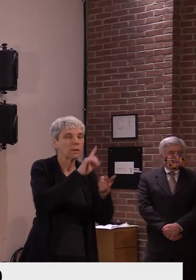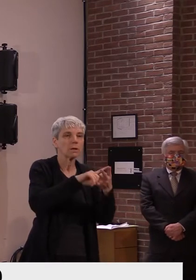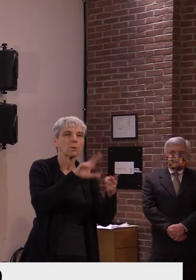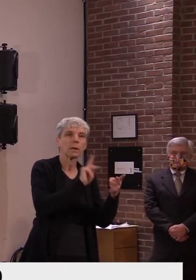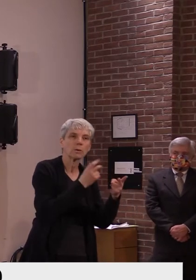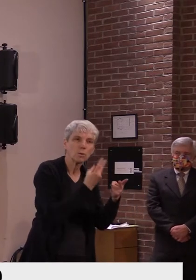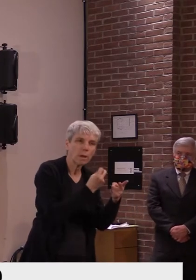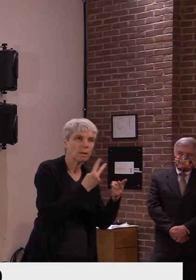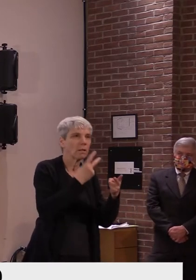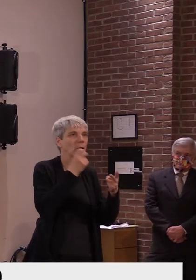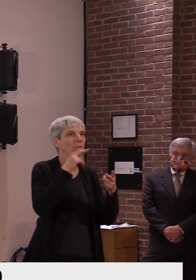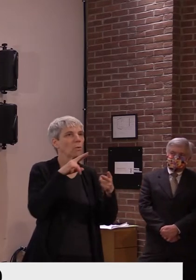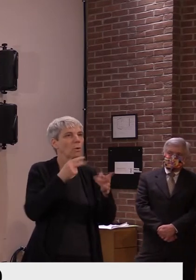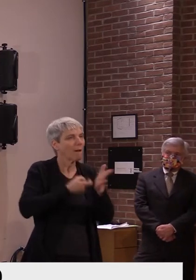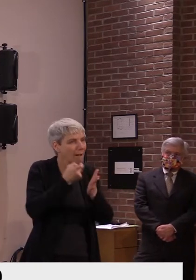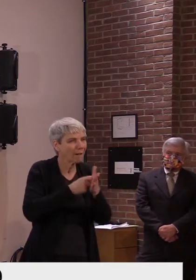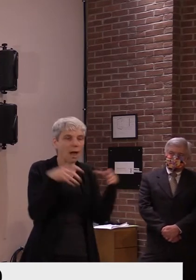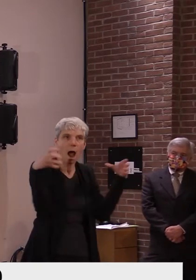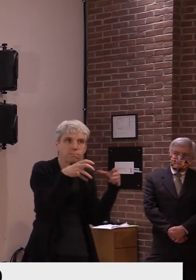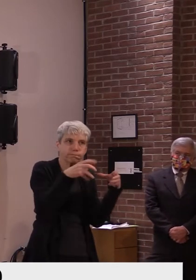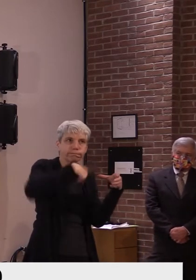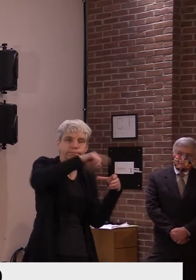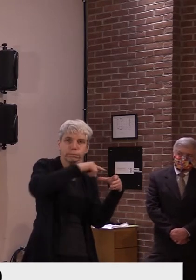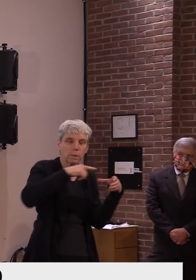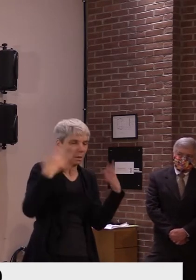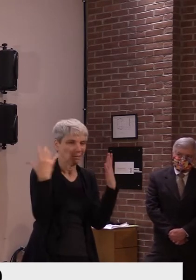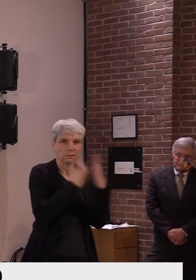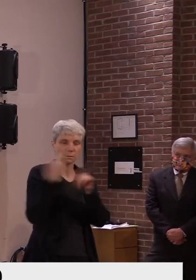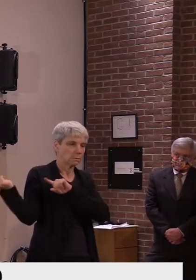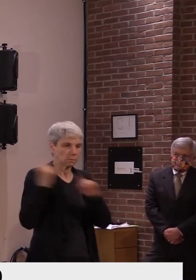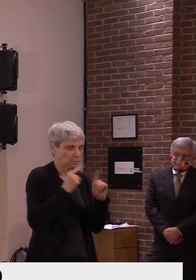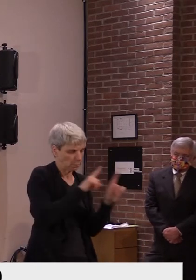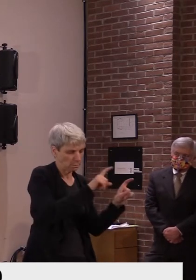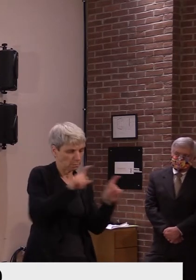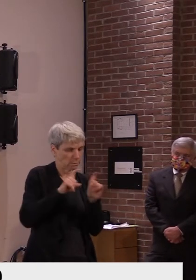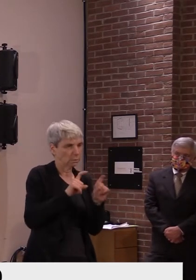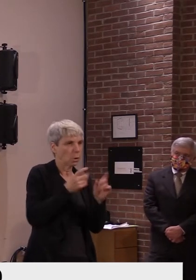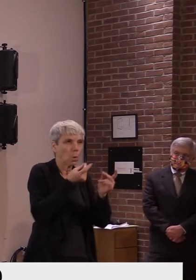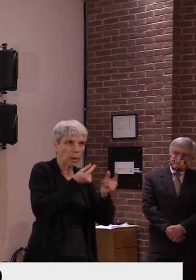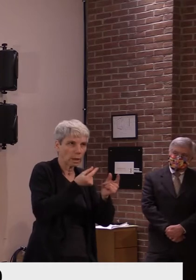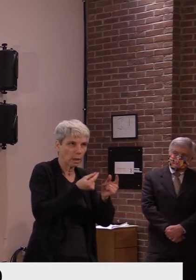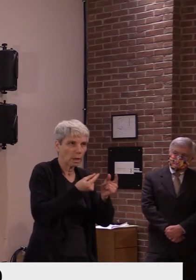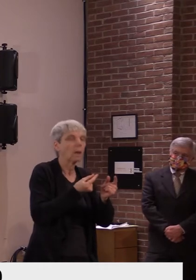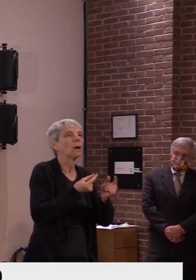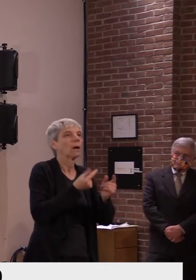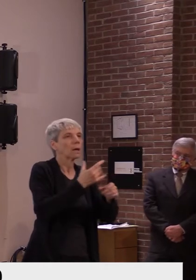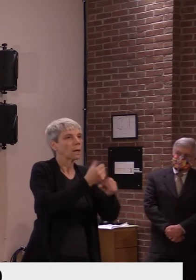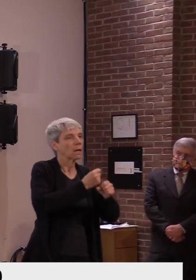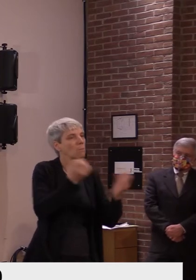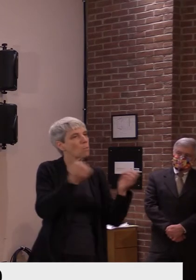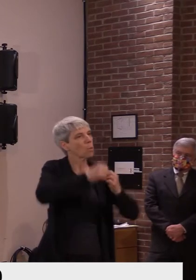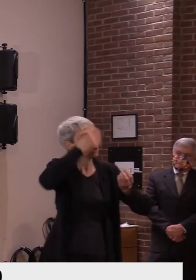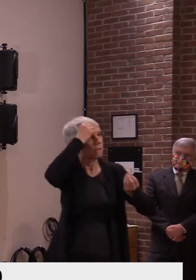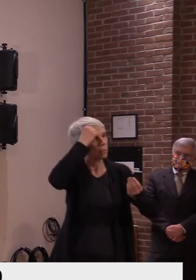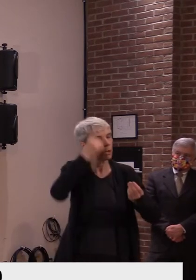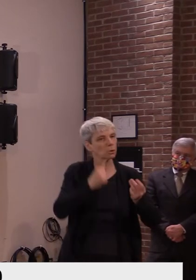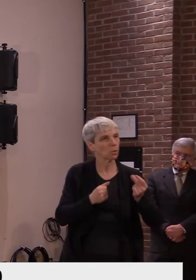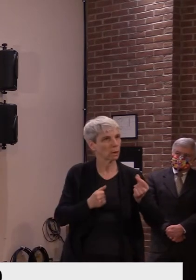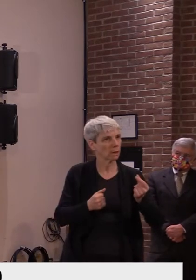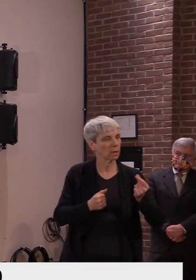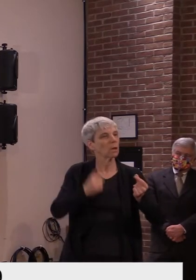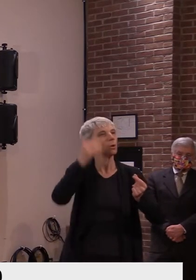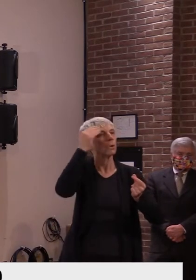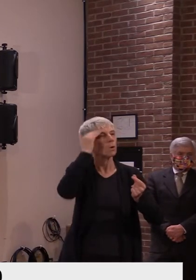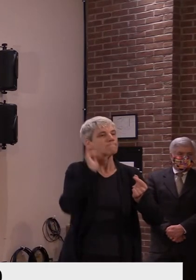up, you can use the test and get a rapid turnaround and have the appropriate disposition